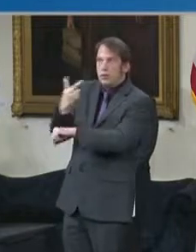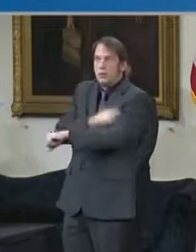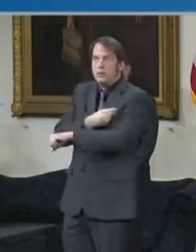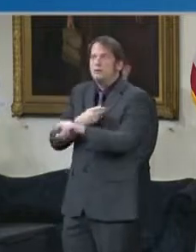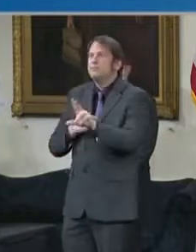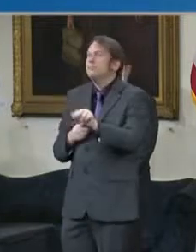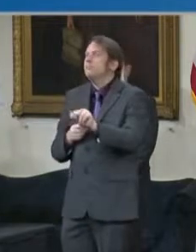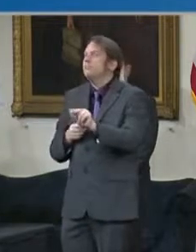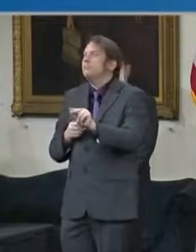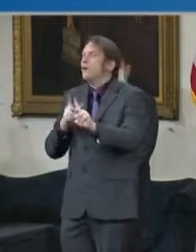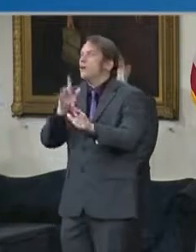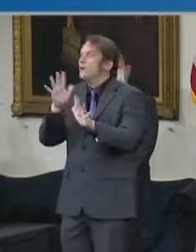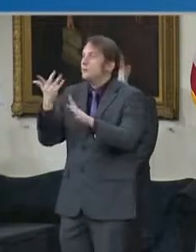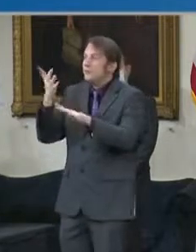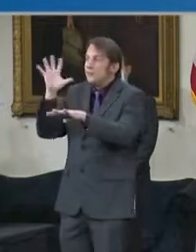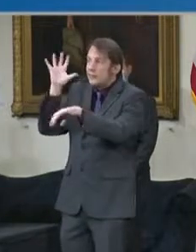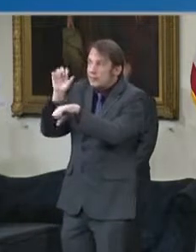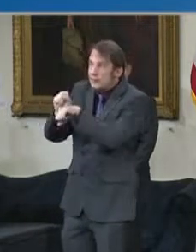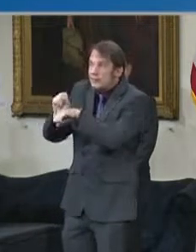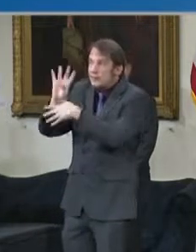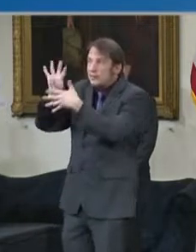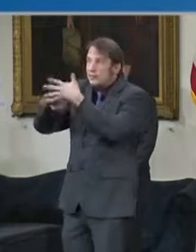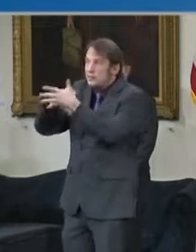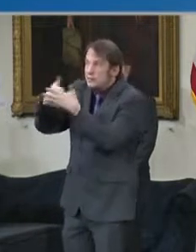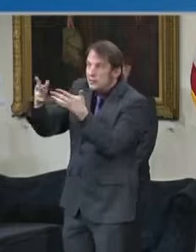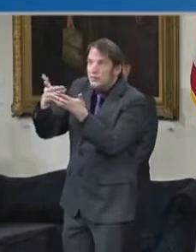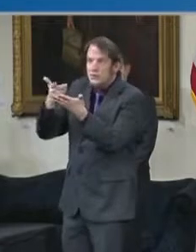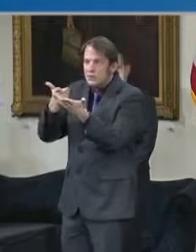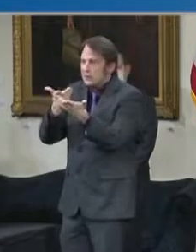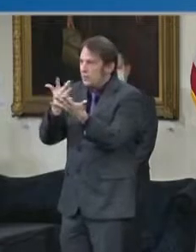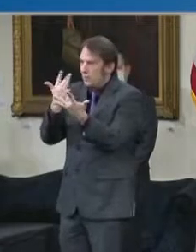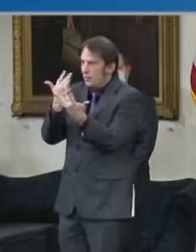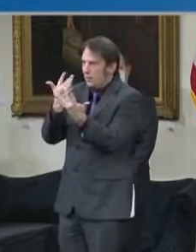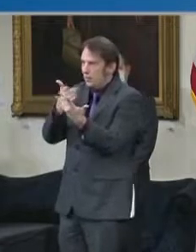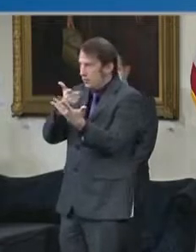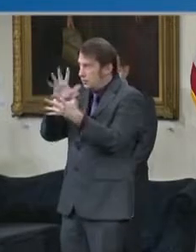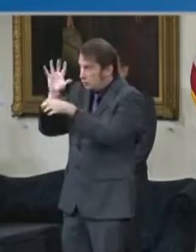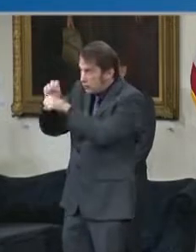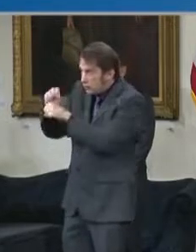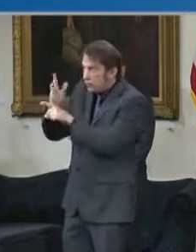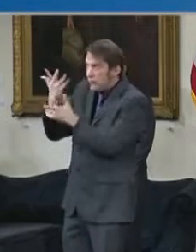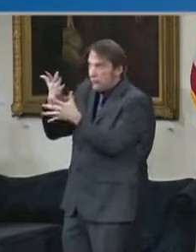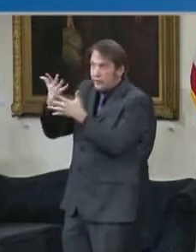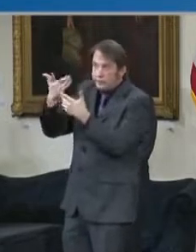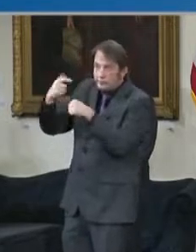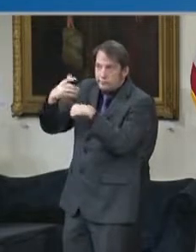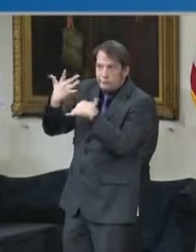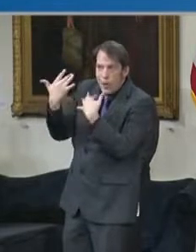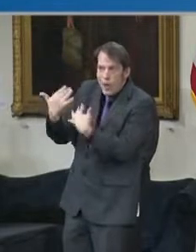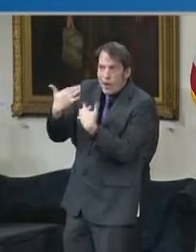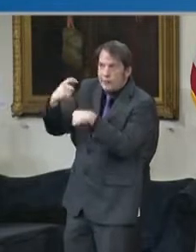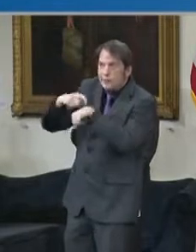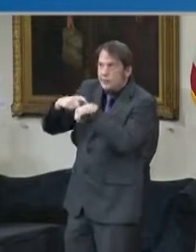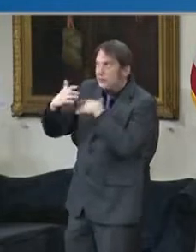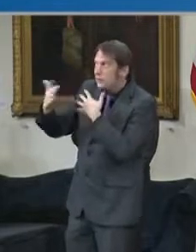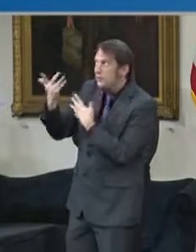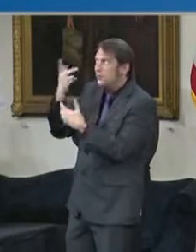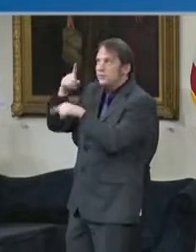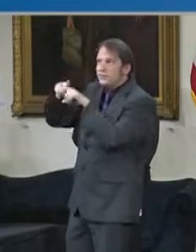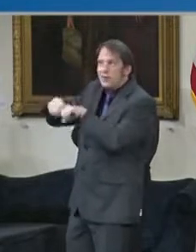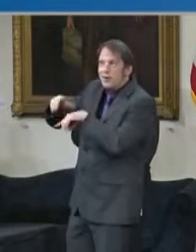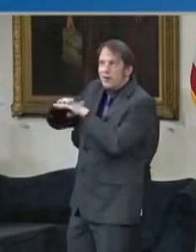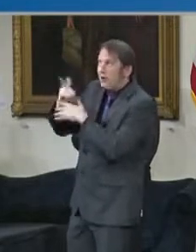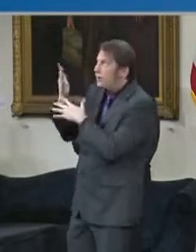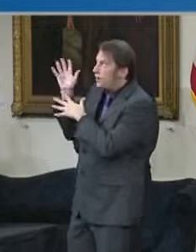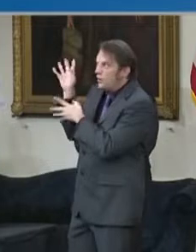for vaccines that we don't have or that don't yet exist. Supply will be ramping up to meet all of the demand. But